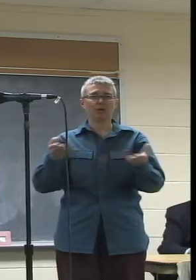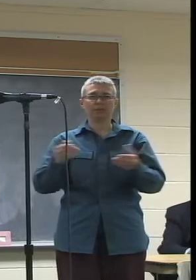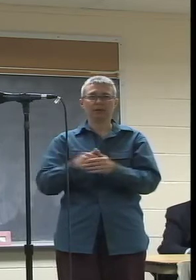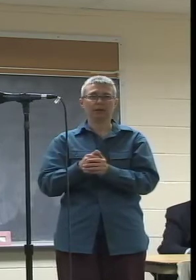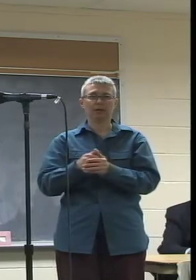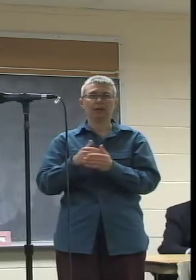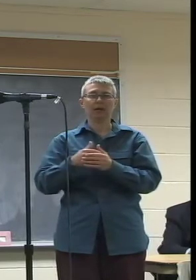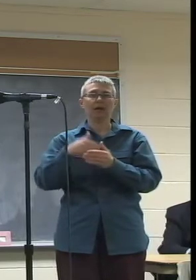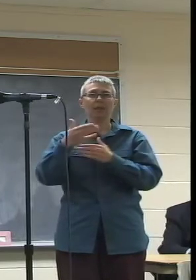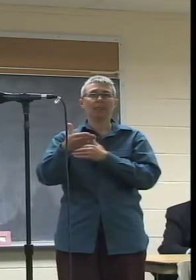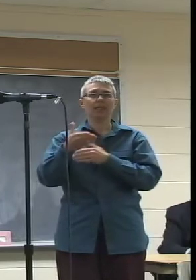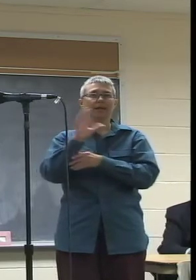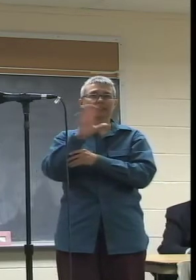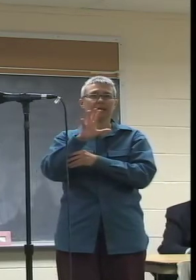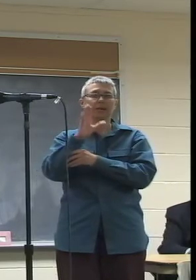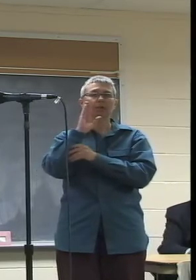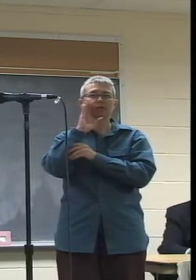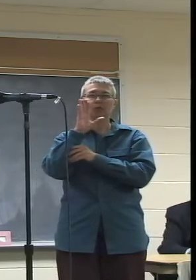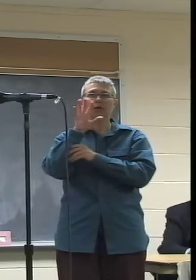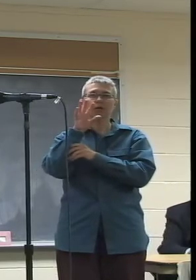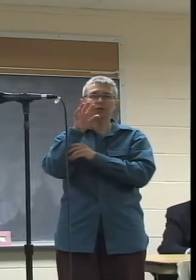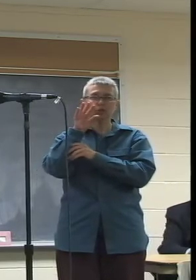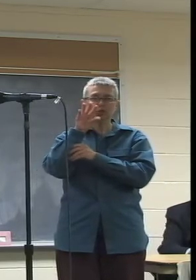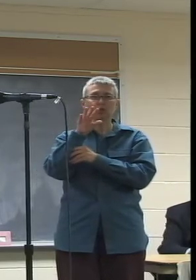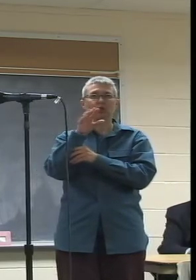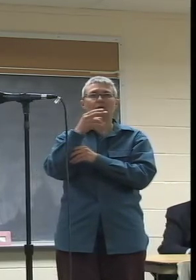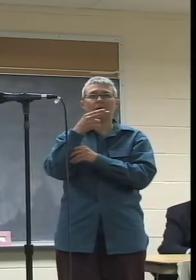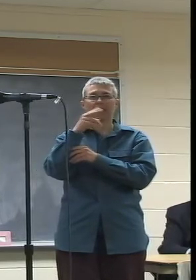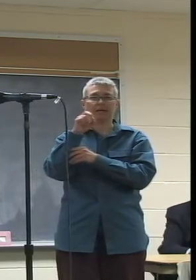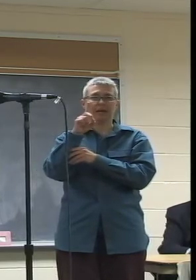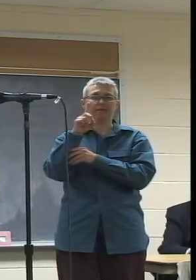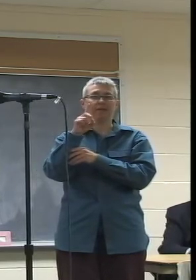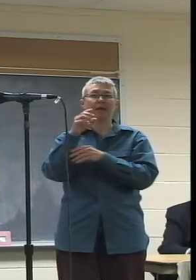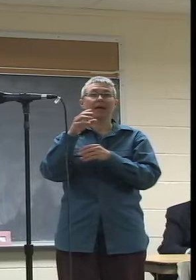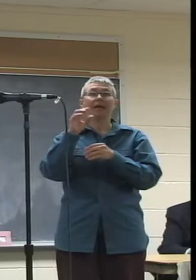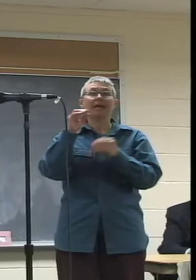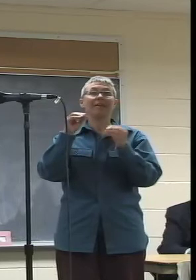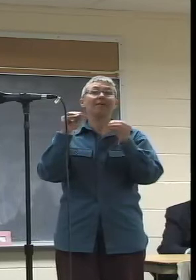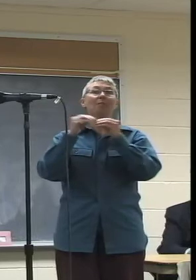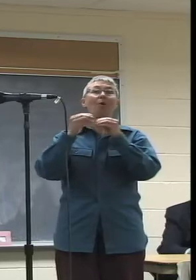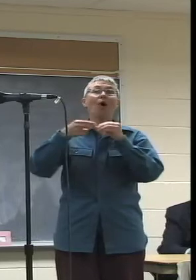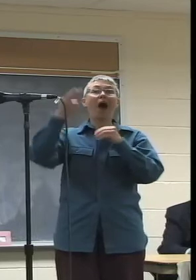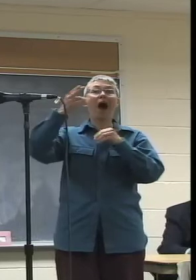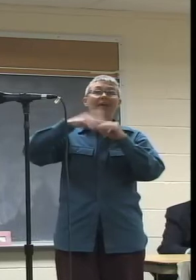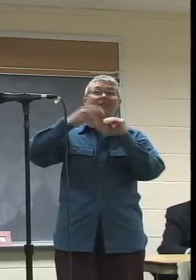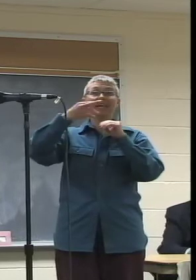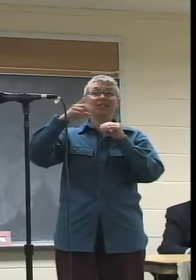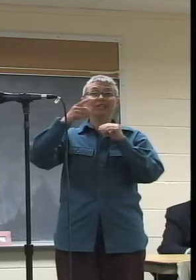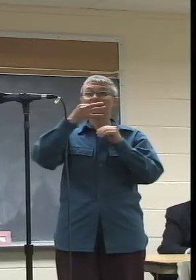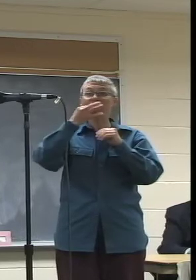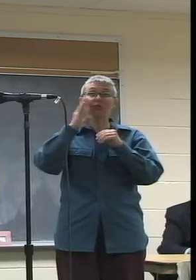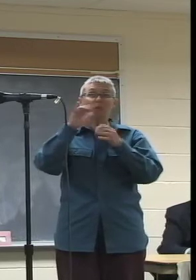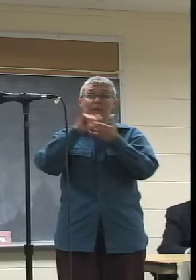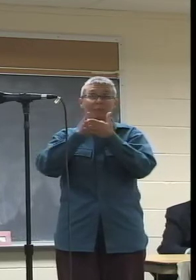cameras we have will shoot in higher resolutions than high def. Soon it's going to be difficult to buy HD equipment. So the fact that we're not